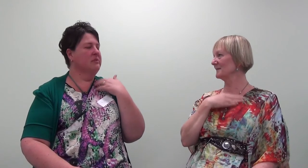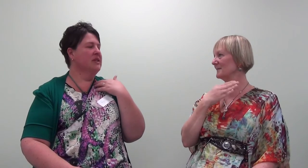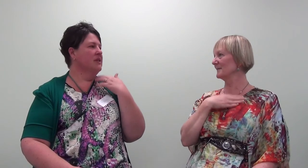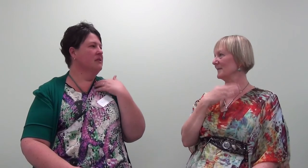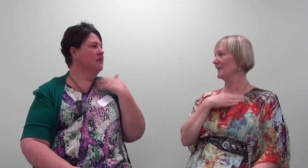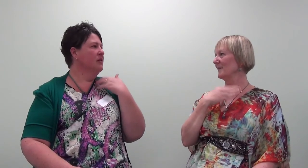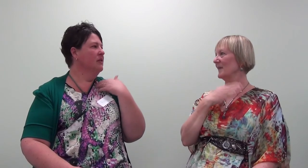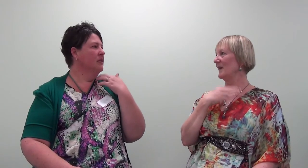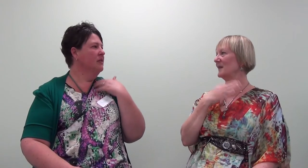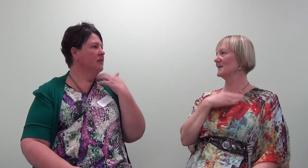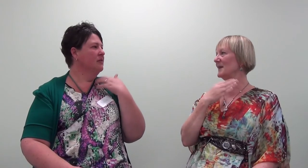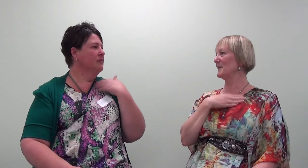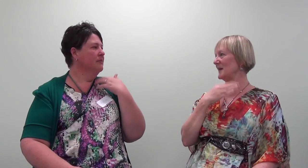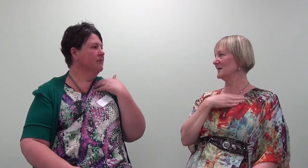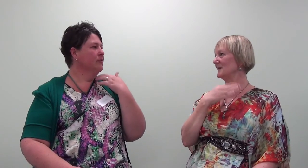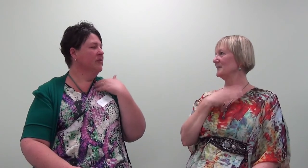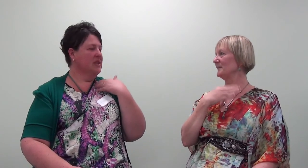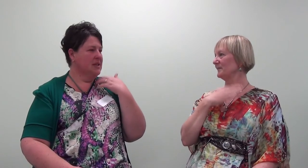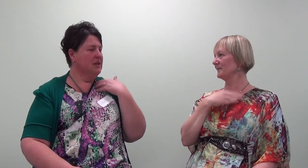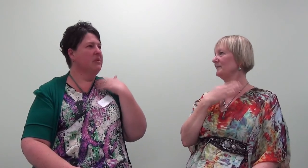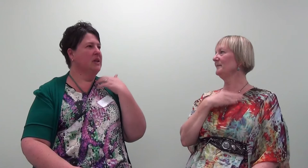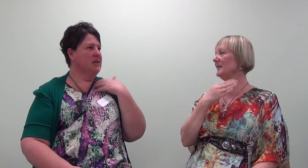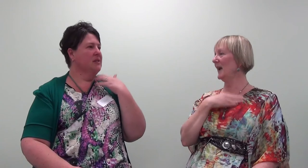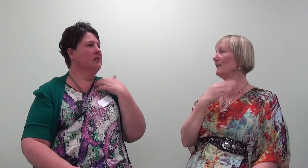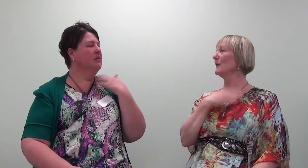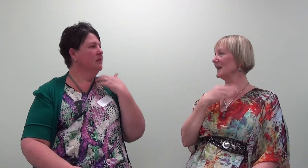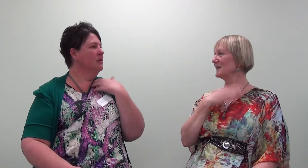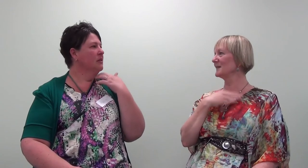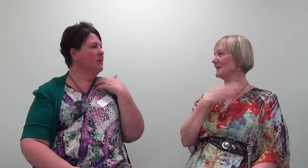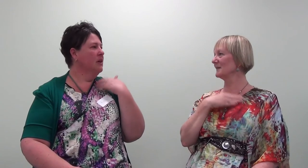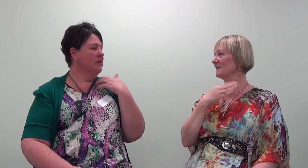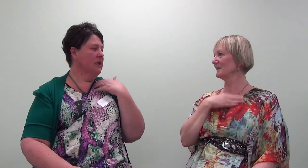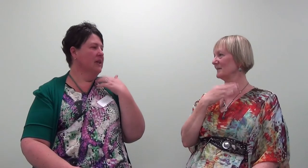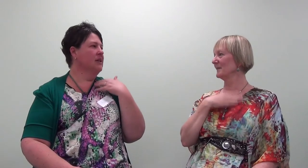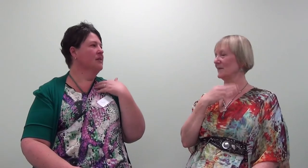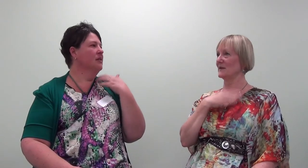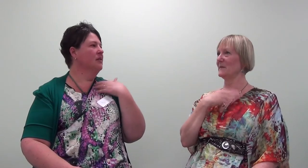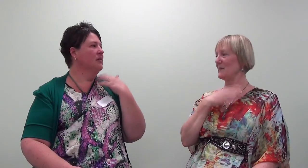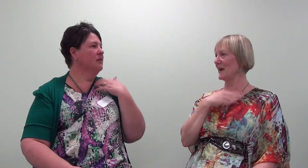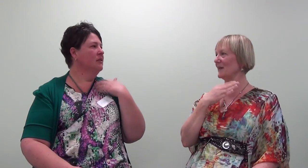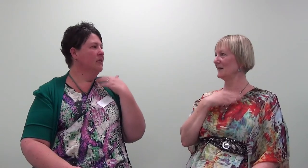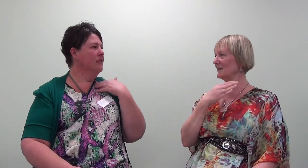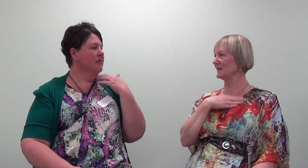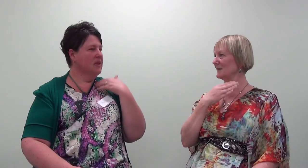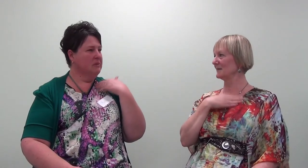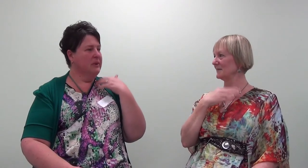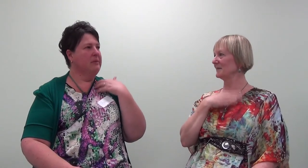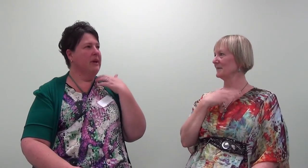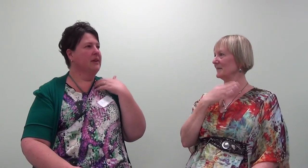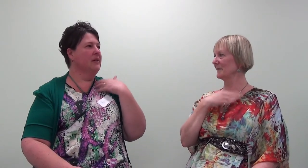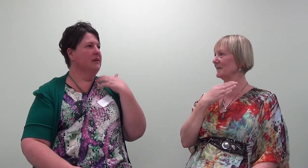myself at the same pace not set and release and release to me back then to me back then